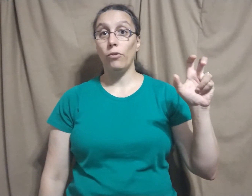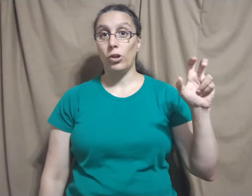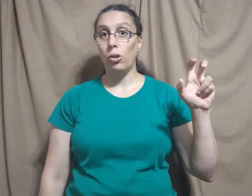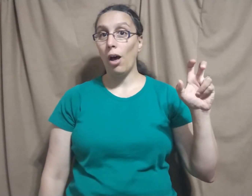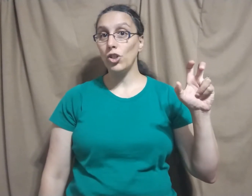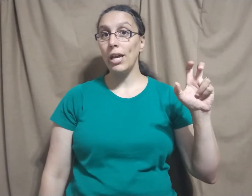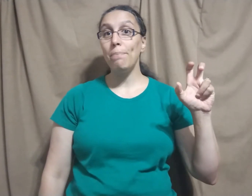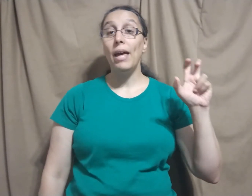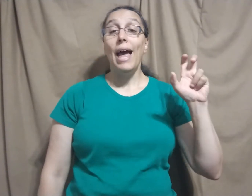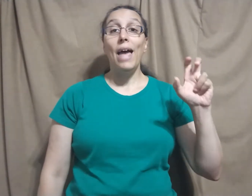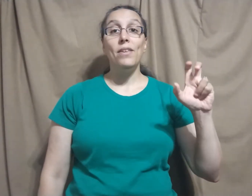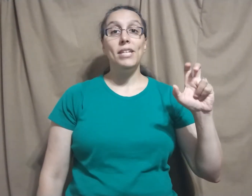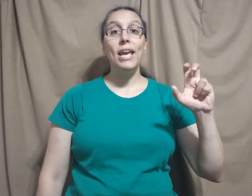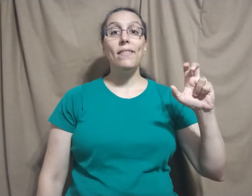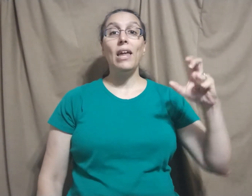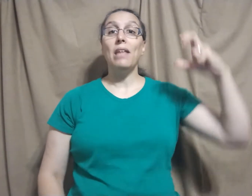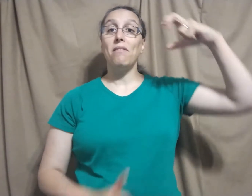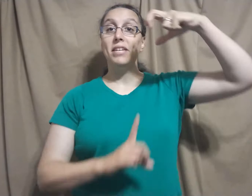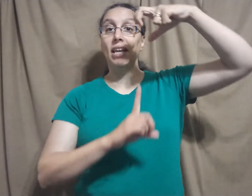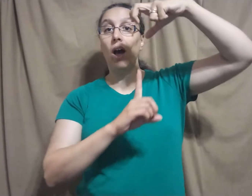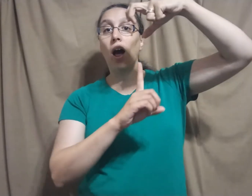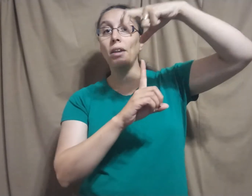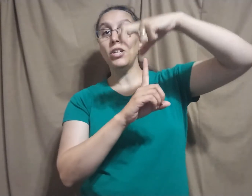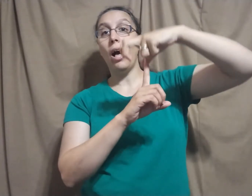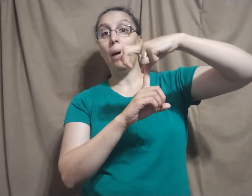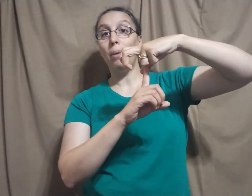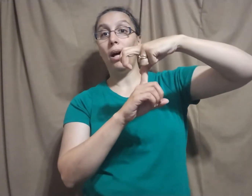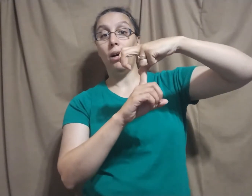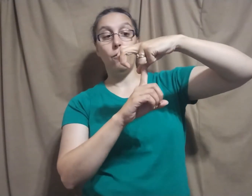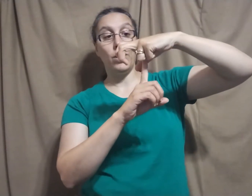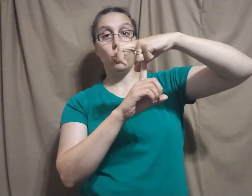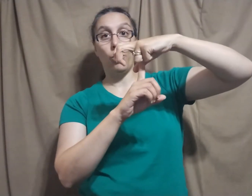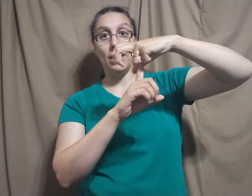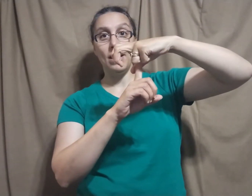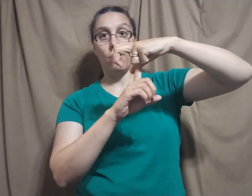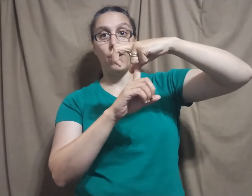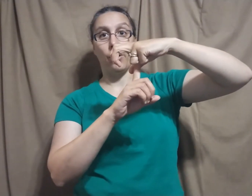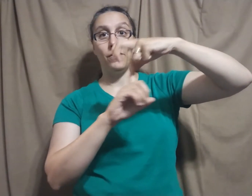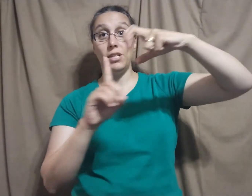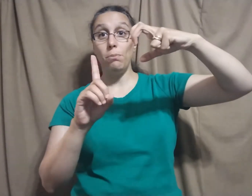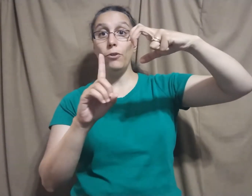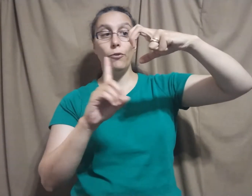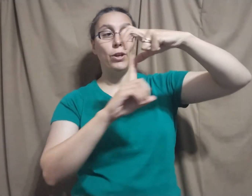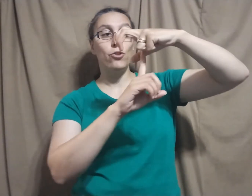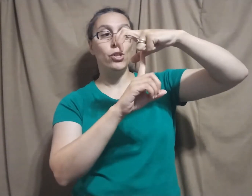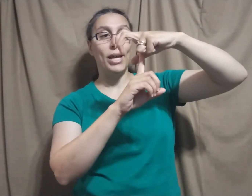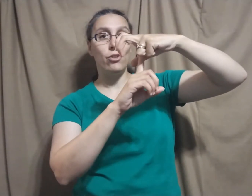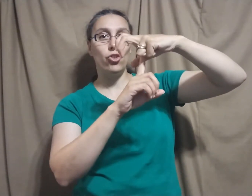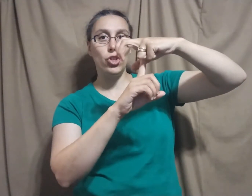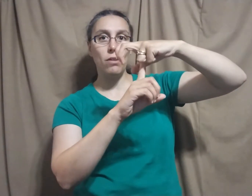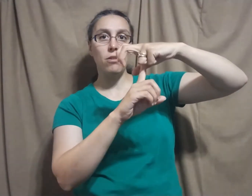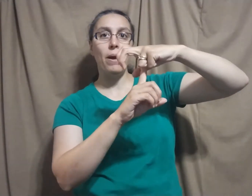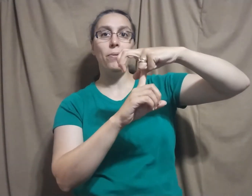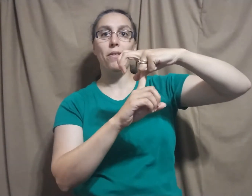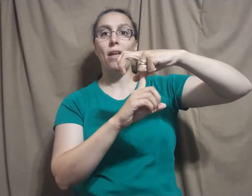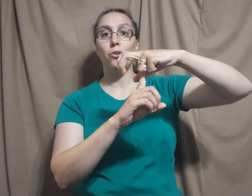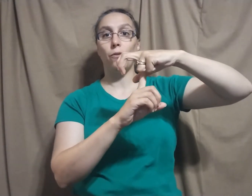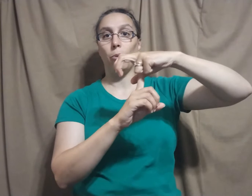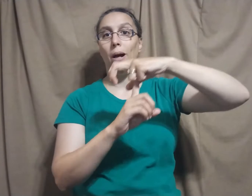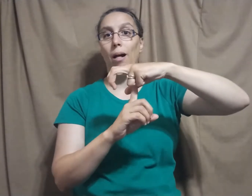of a claw shape, and then take that and stick it on top of your index finger. And the tip of your finger should land just about in the center of your palm.